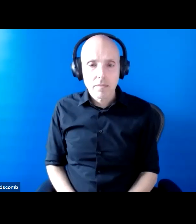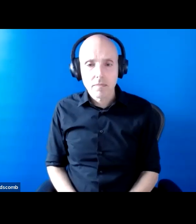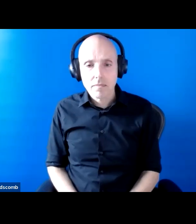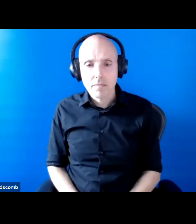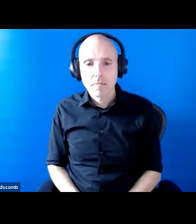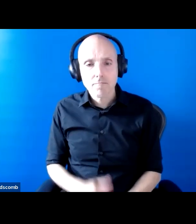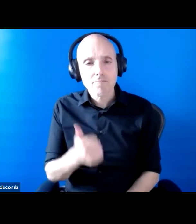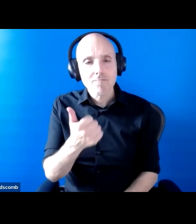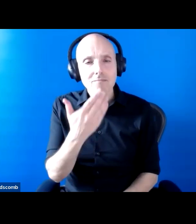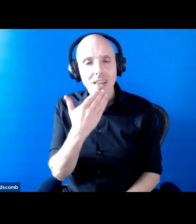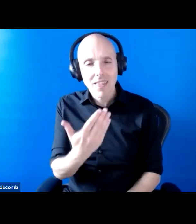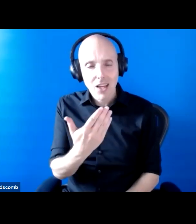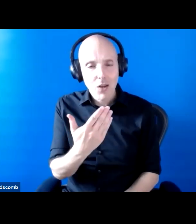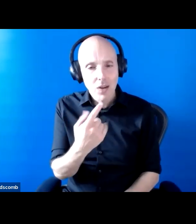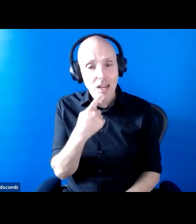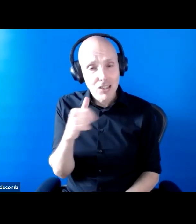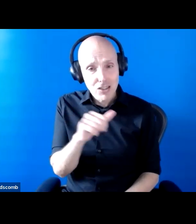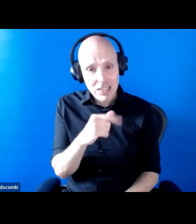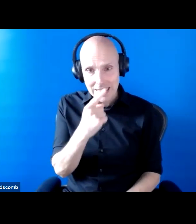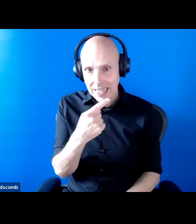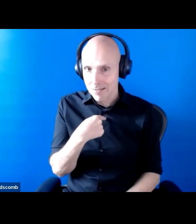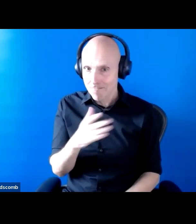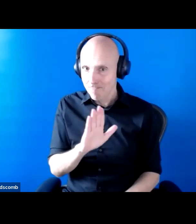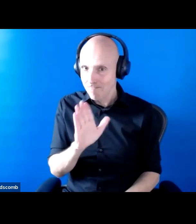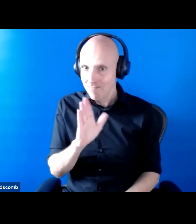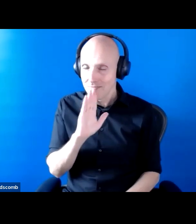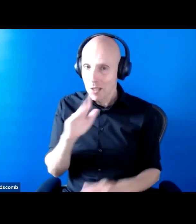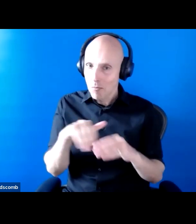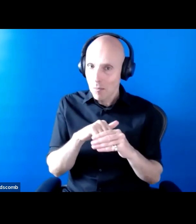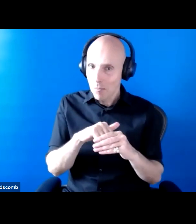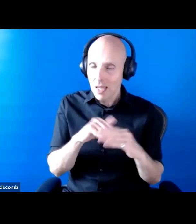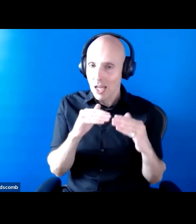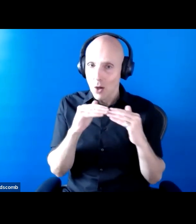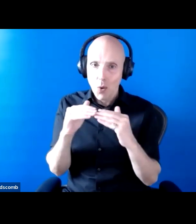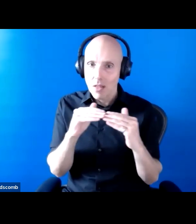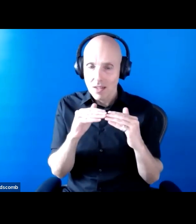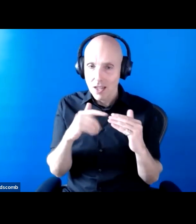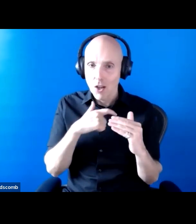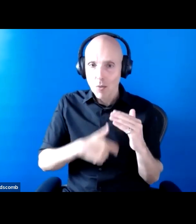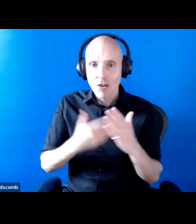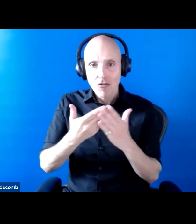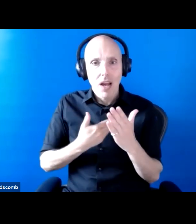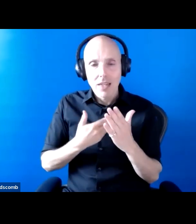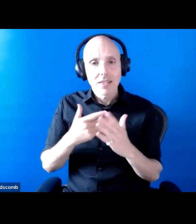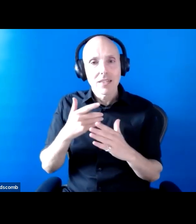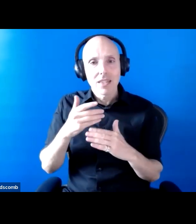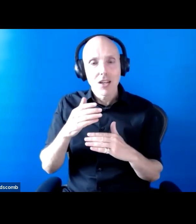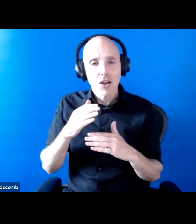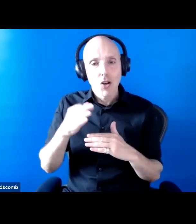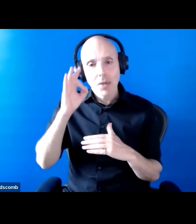should start by saying I'm not a member of the Equality and Human Rights Committee Advisory Committee on Disability anymore because that ceased in